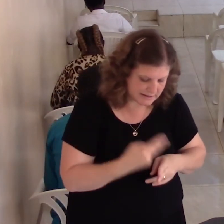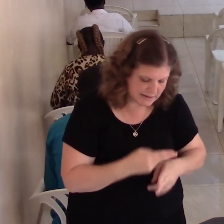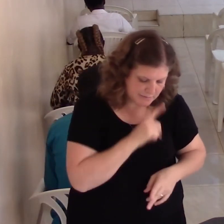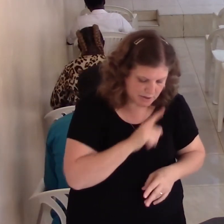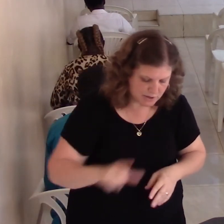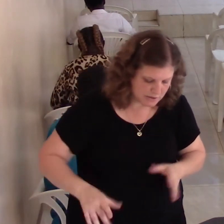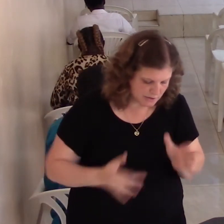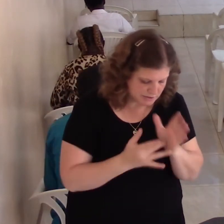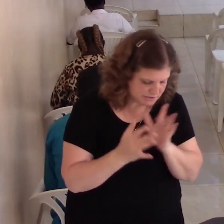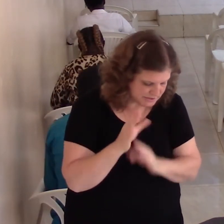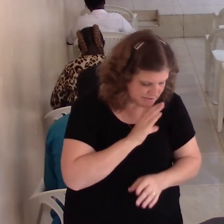further than walk in flight.